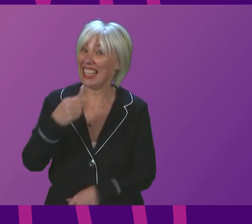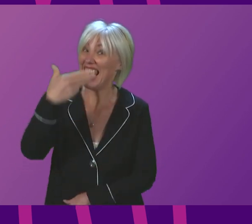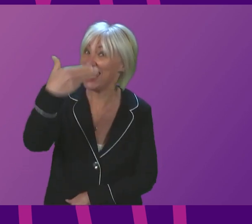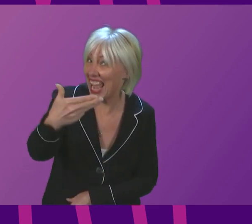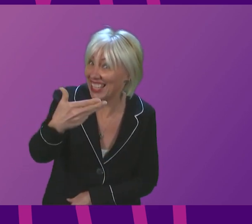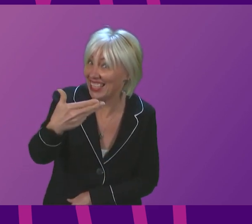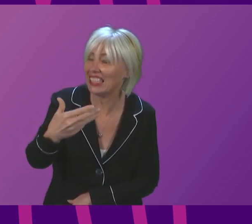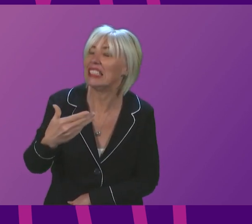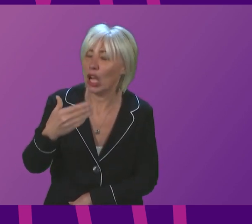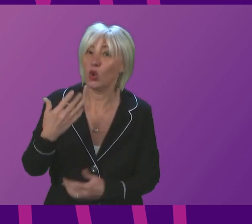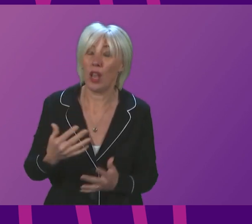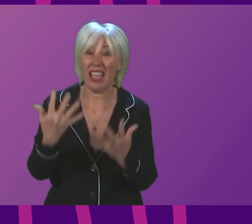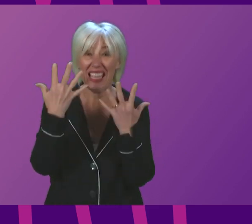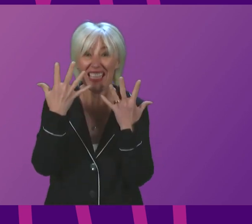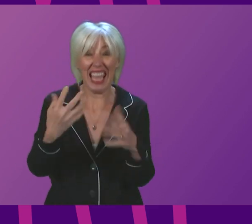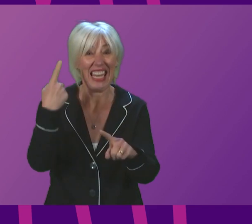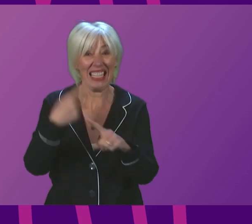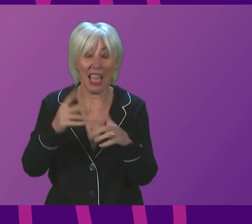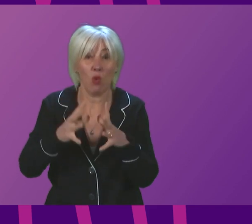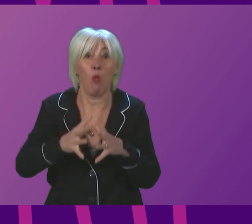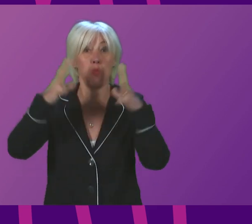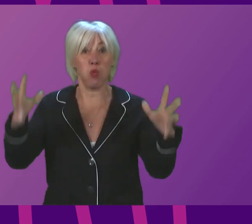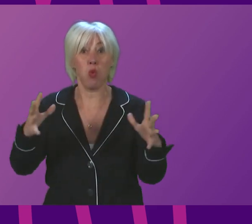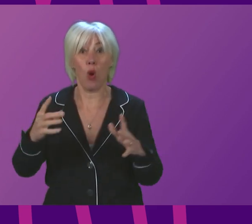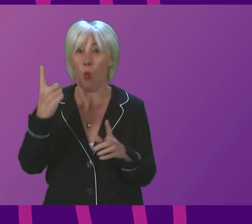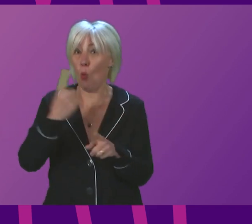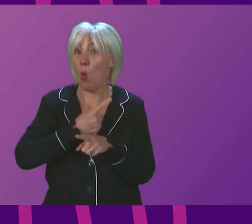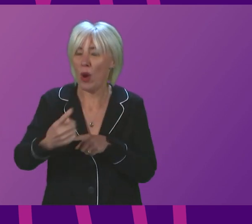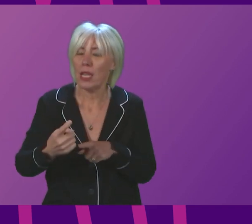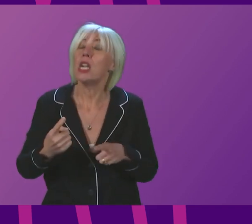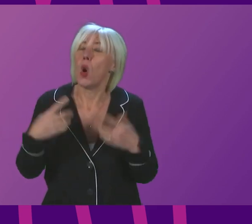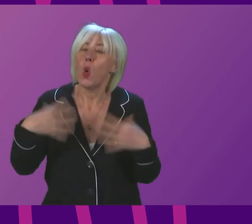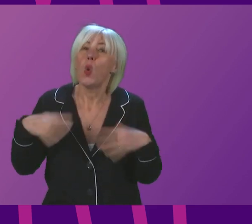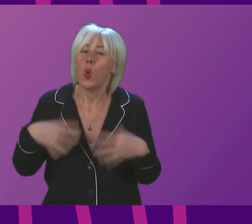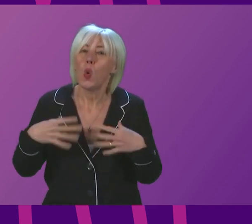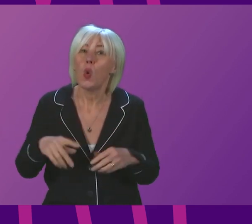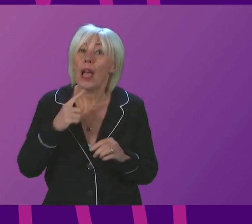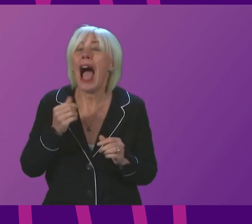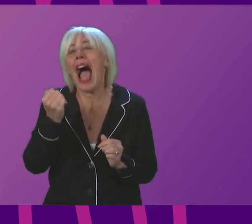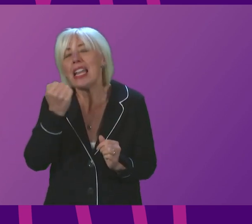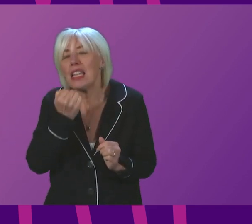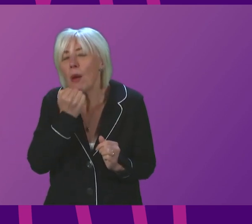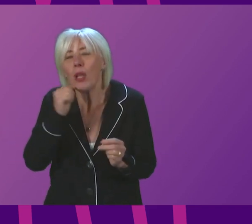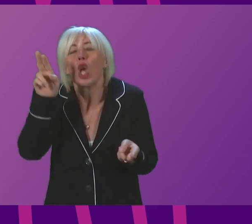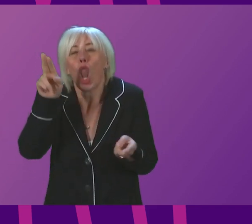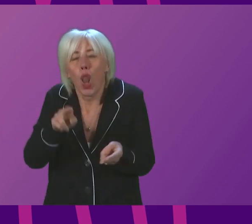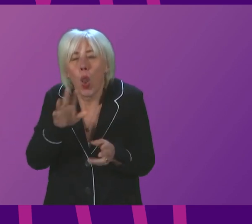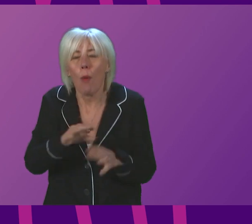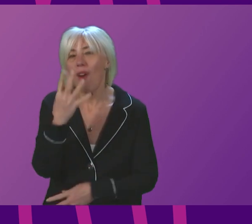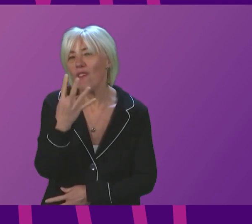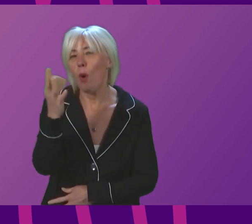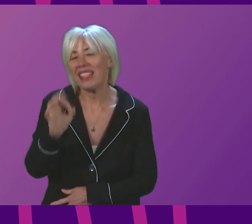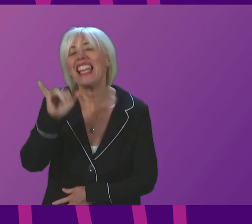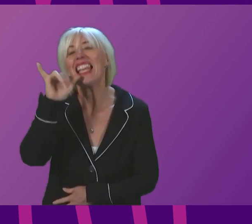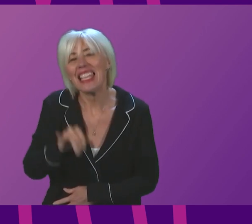So we've seen more than a tenfold increase in the space of a single week. A still low at around 4%, but